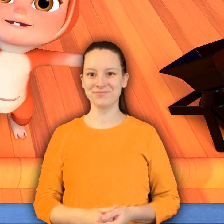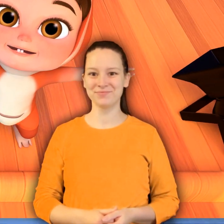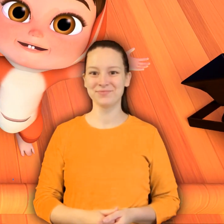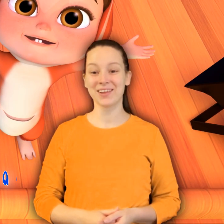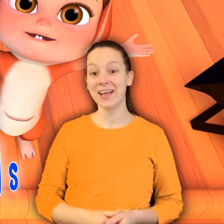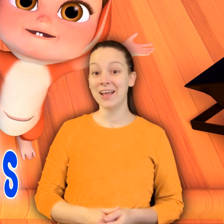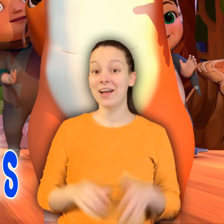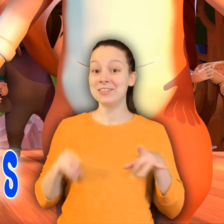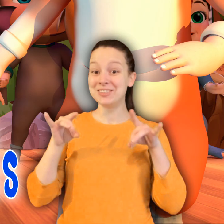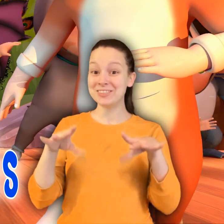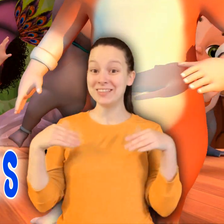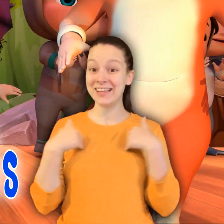Australian Animals